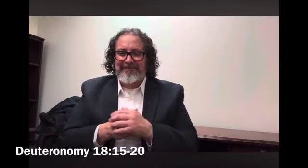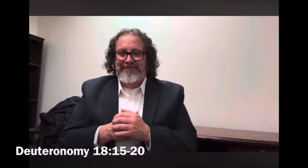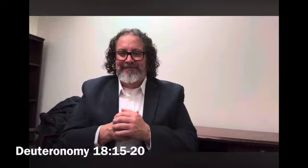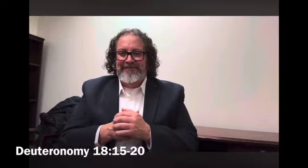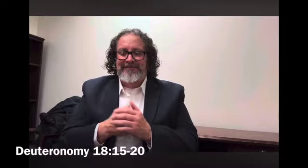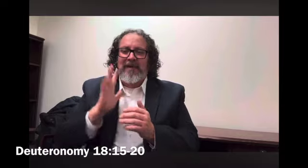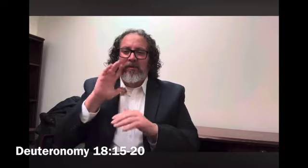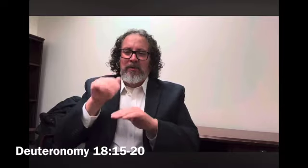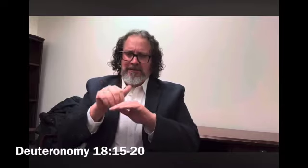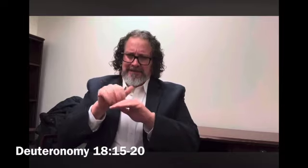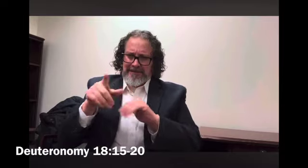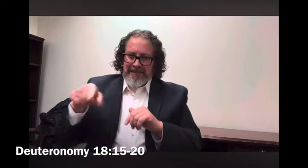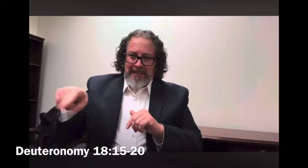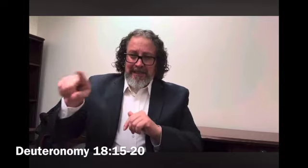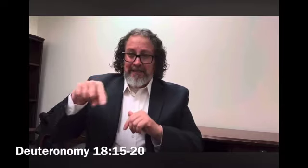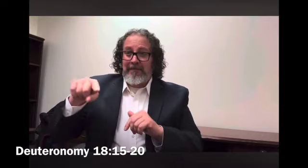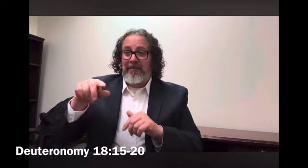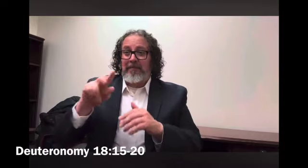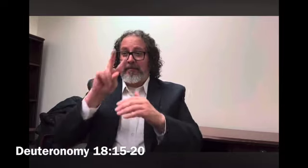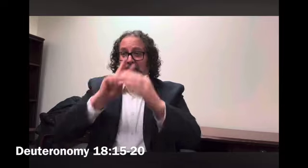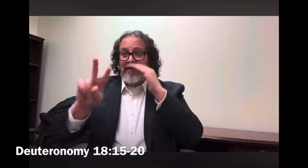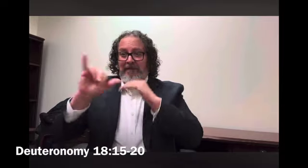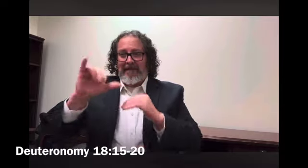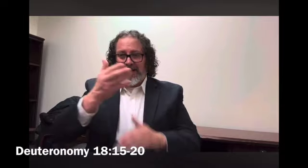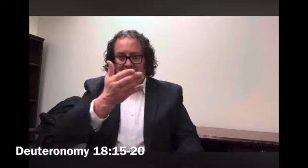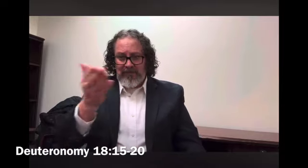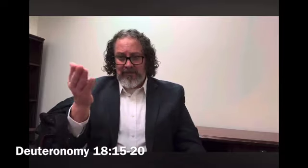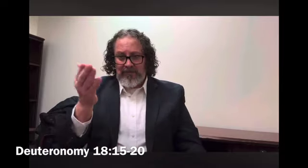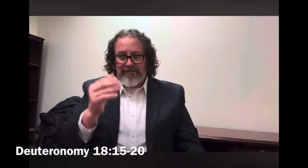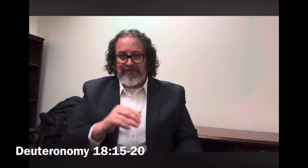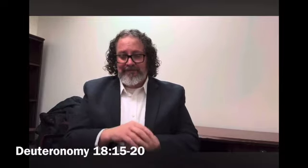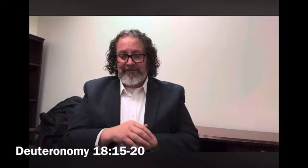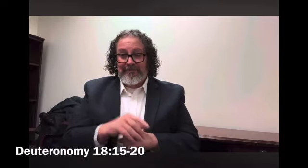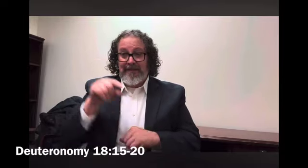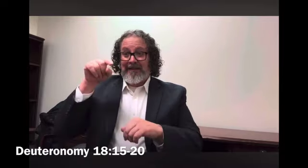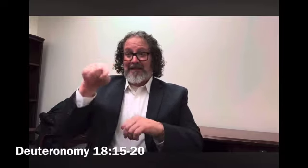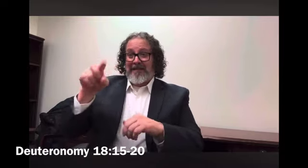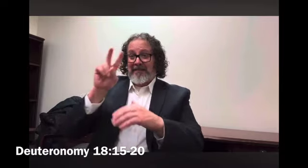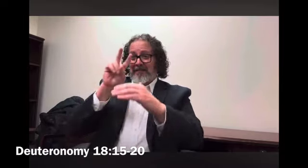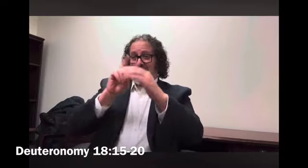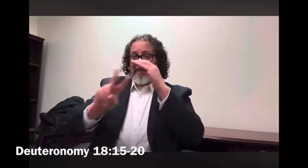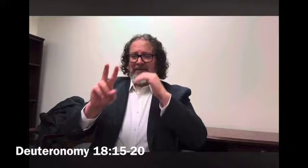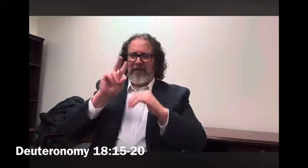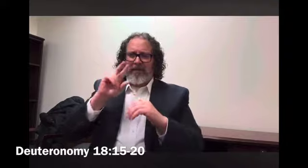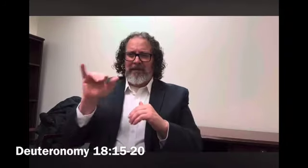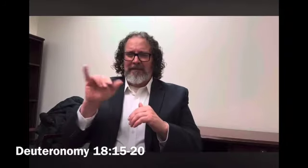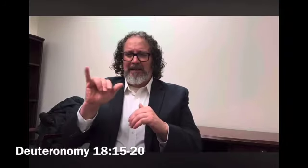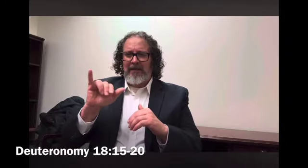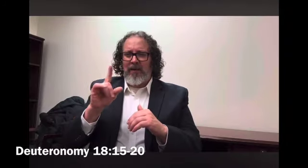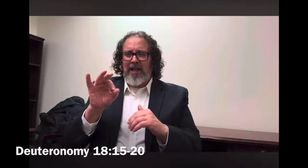like you from among their kin and I will put my words into his mouth